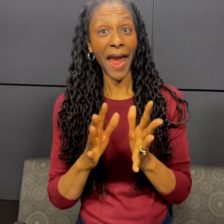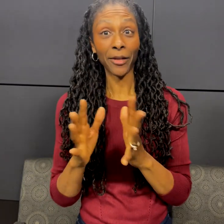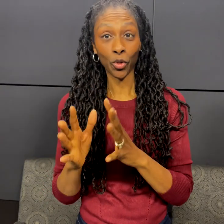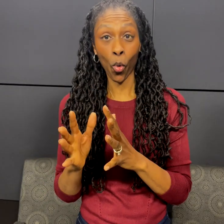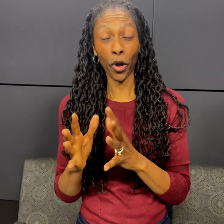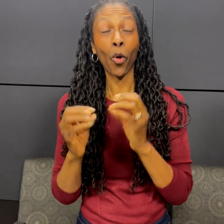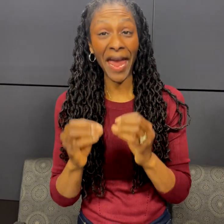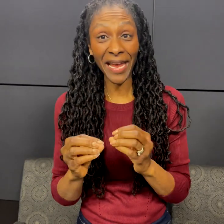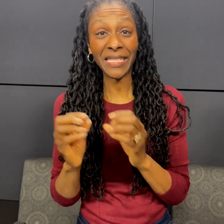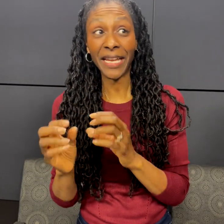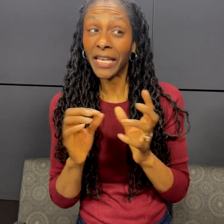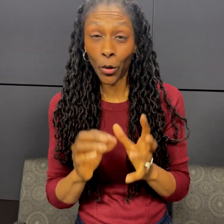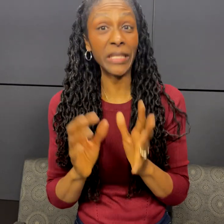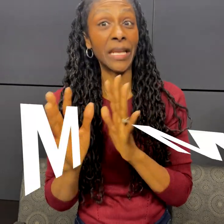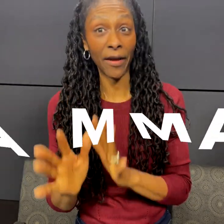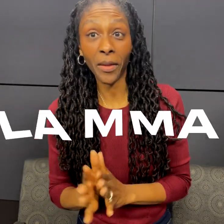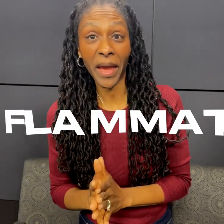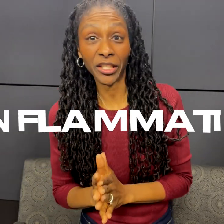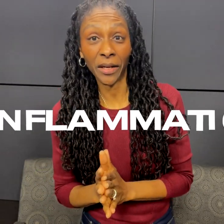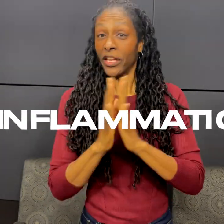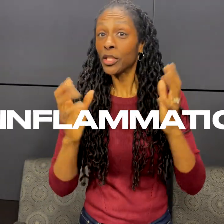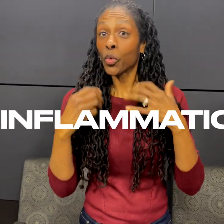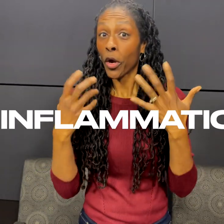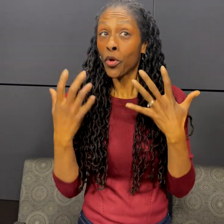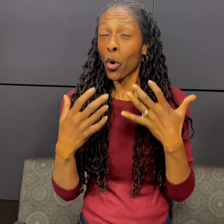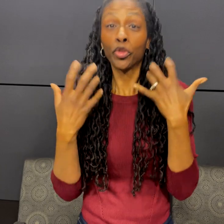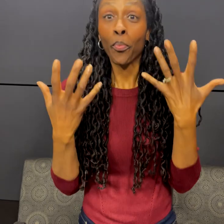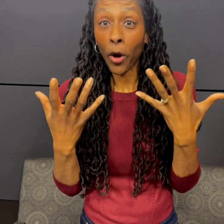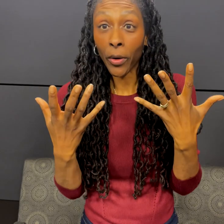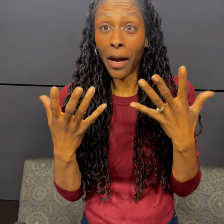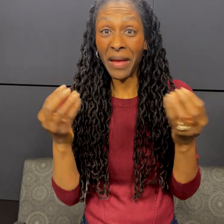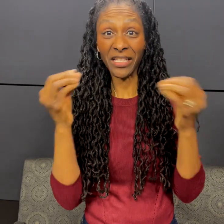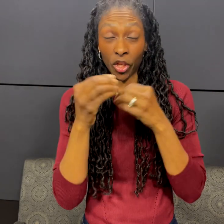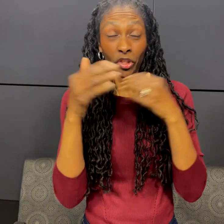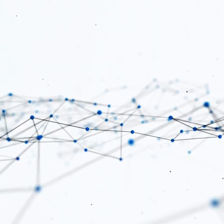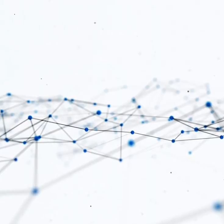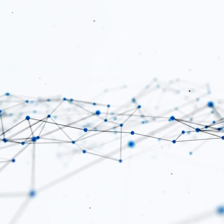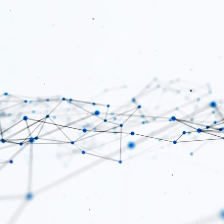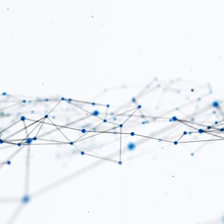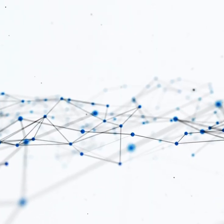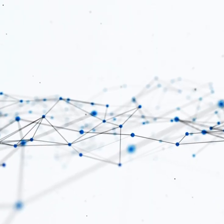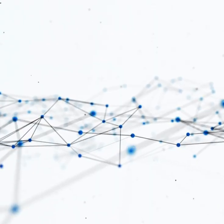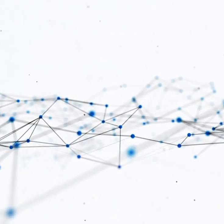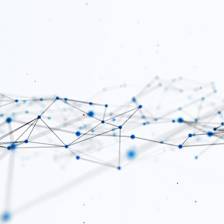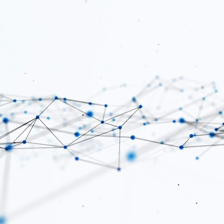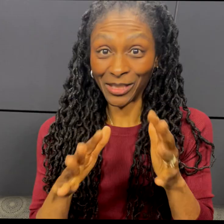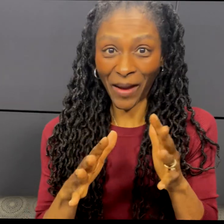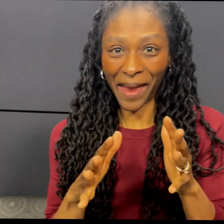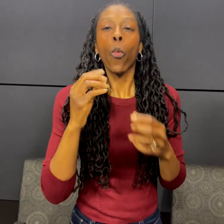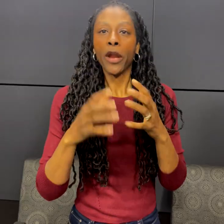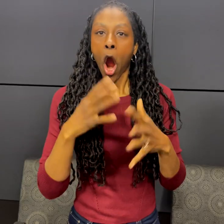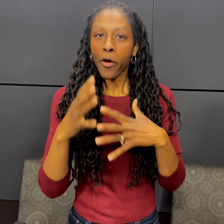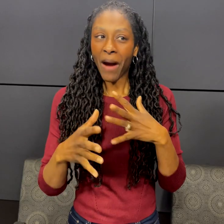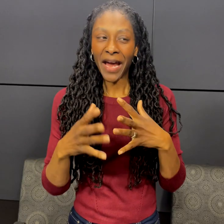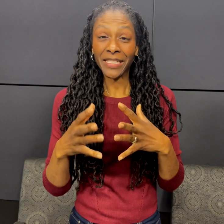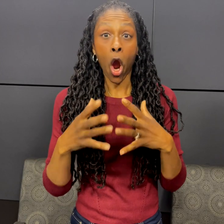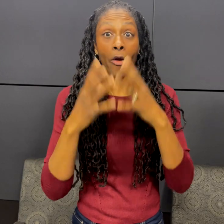castor oil aids in decreasing inflammation. This is where you want to perk up and start to connect the dots. When our bodies are